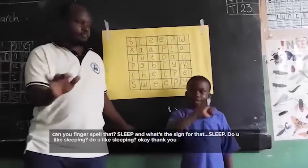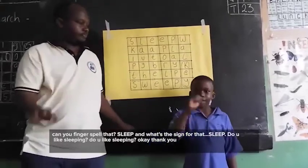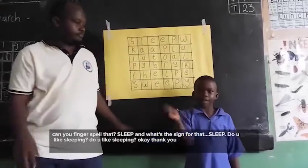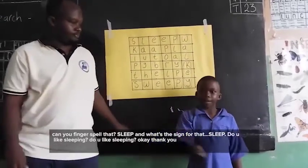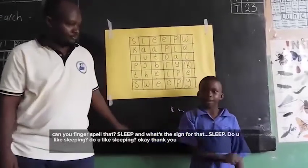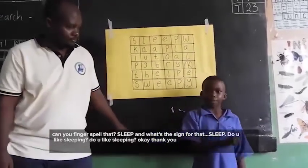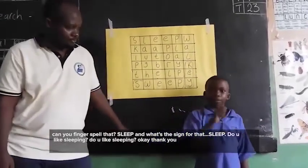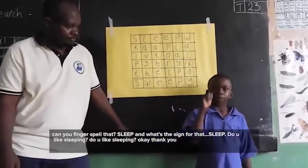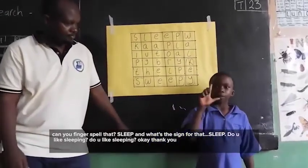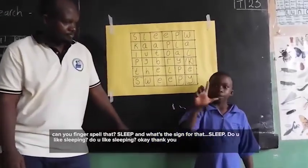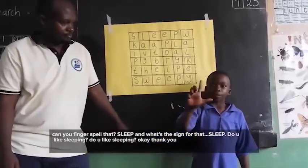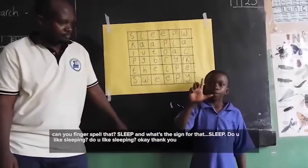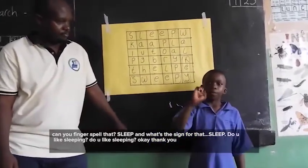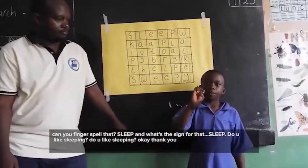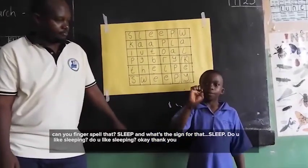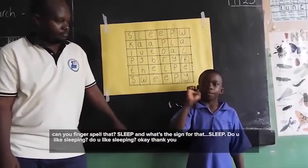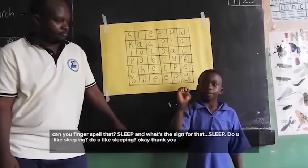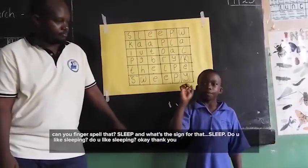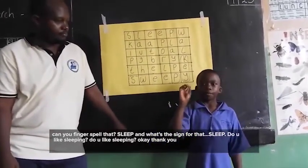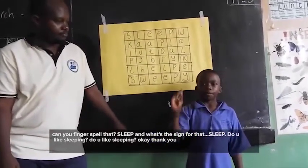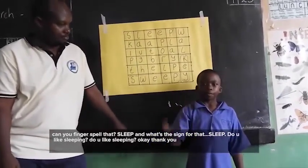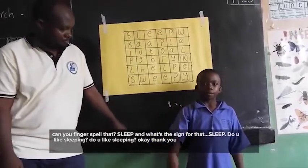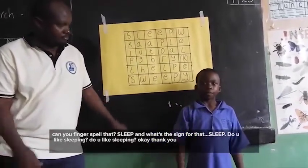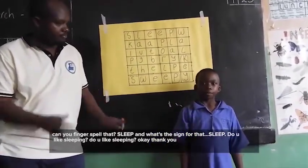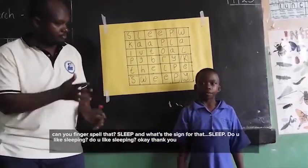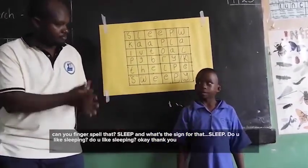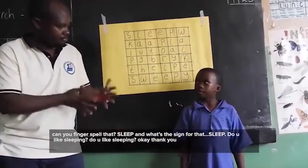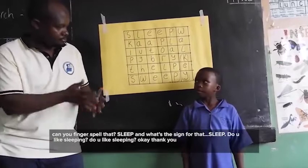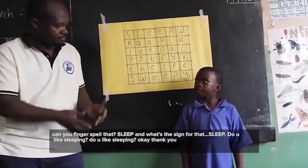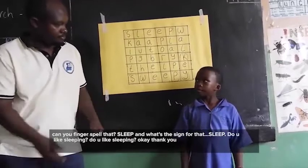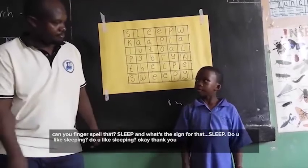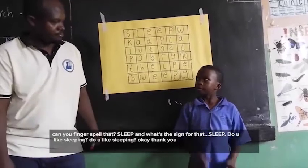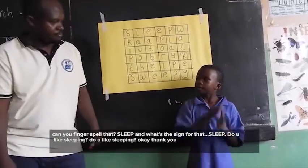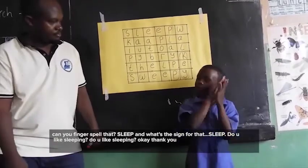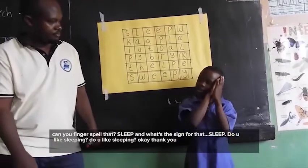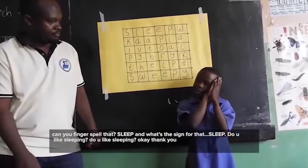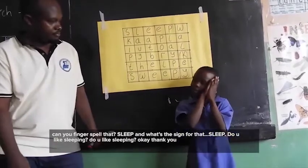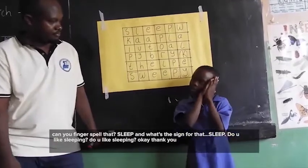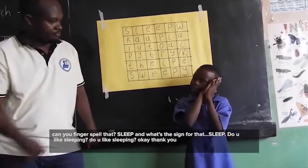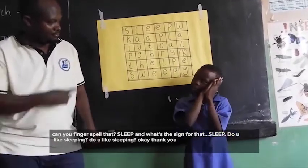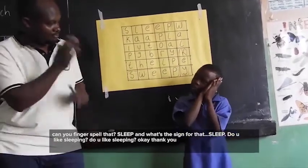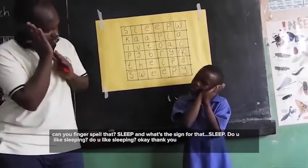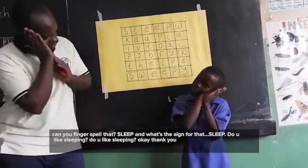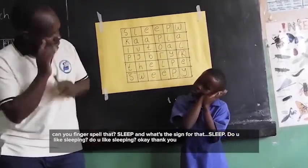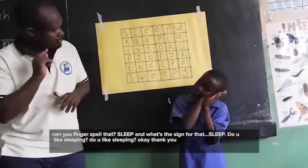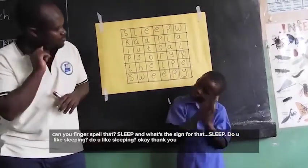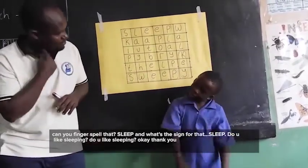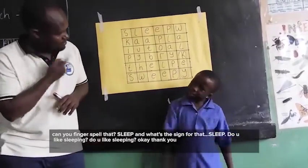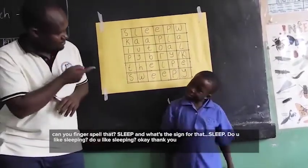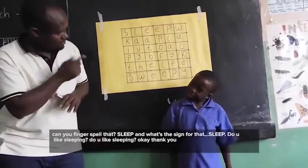Can you finger spell that? S-L-E-E-P And what's the sign for that? Sleep.